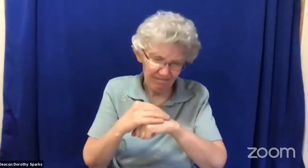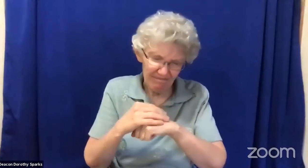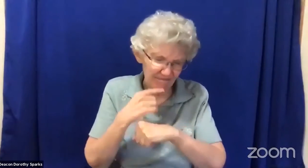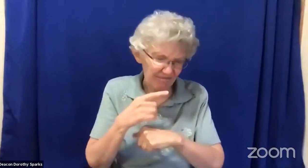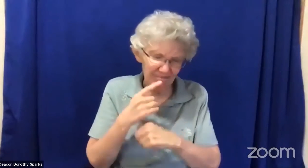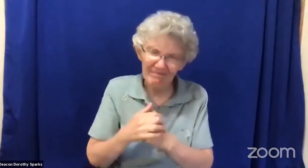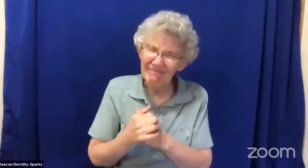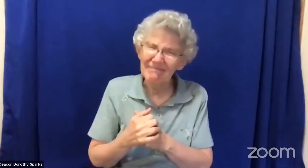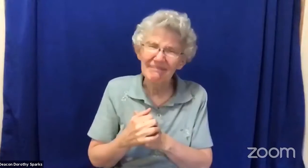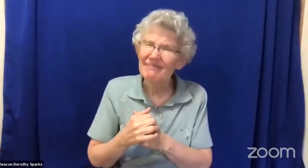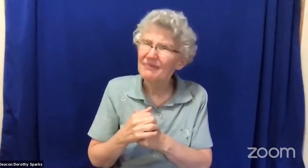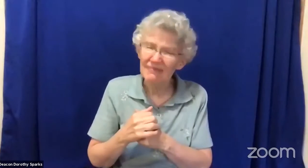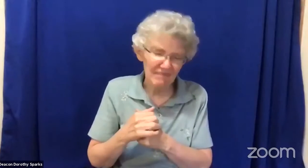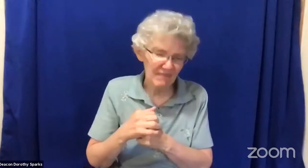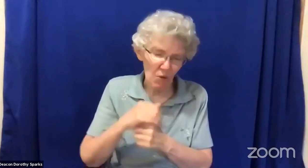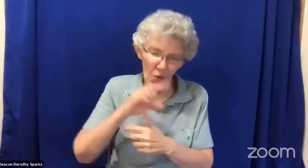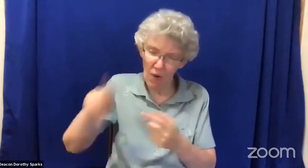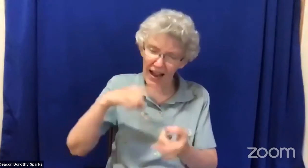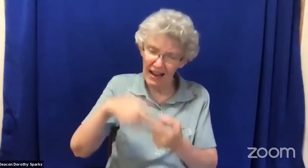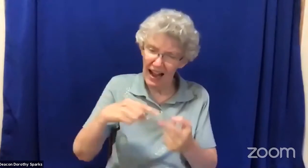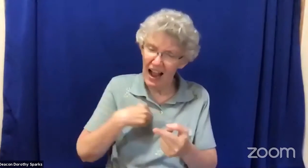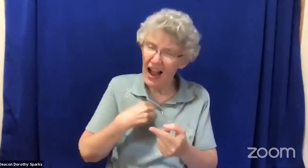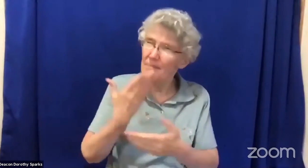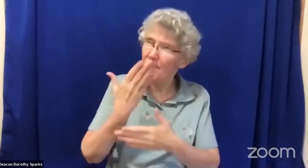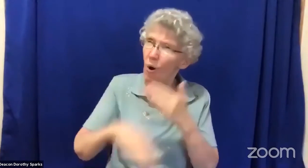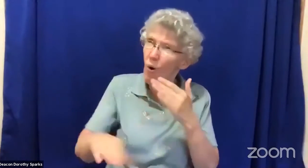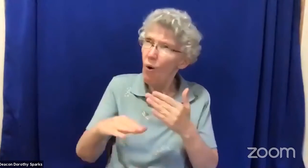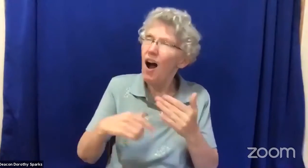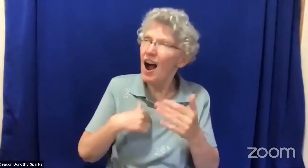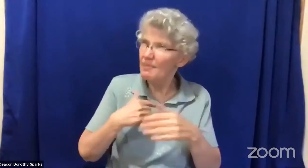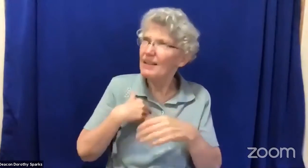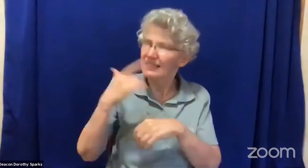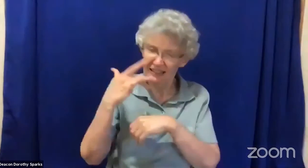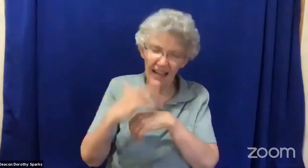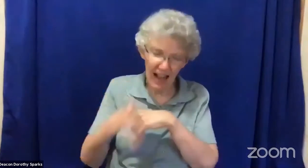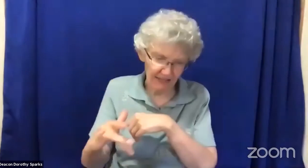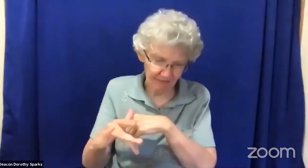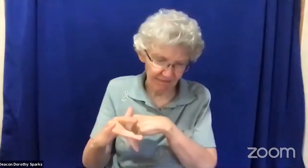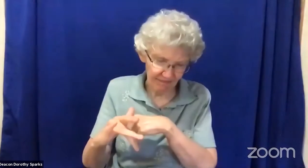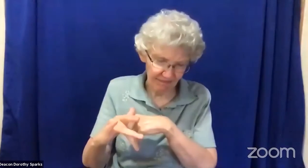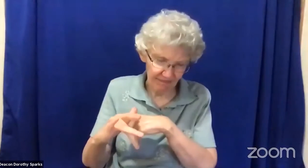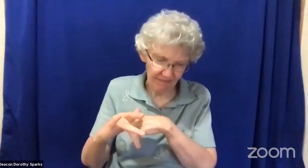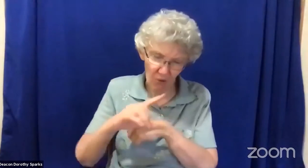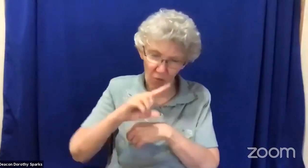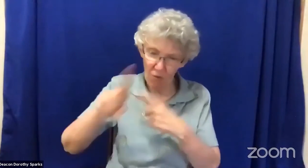then worshiped God and said we bring nothing at birth